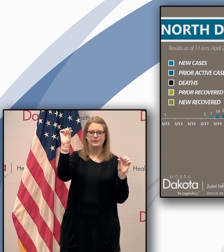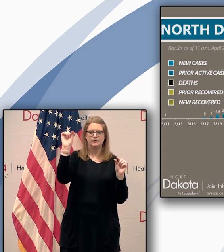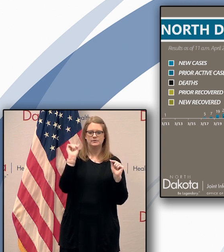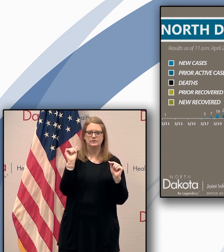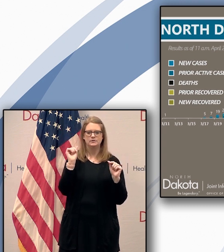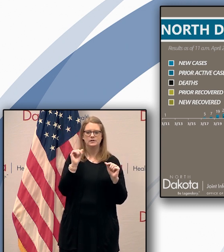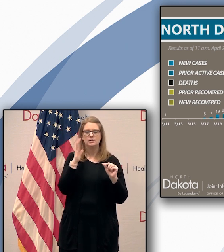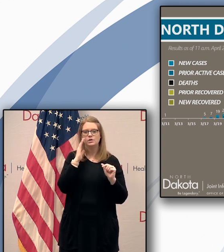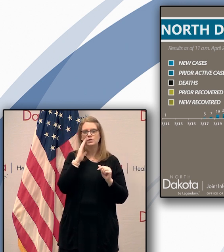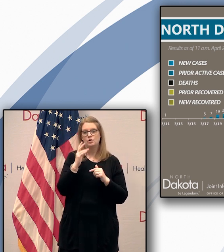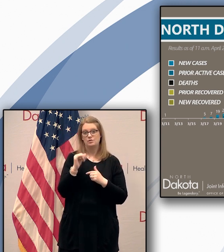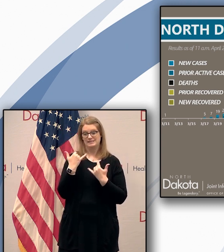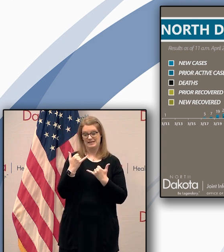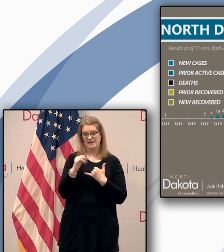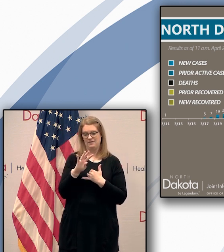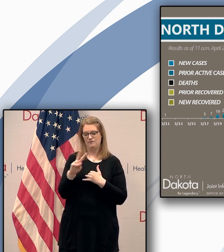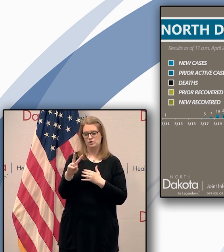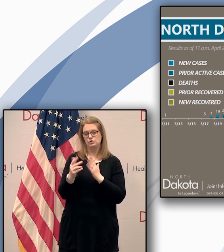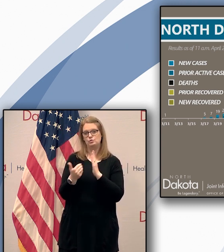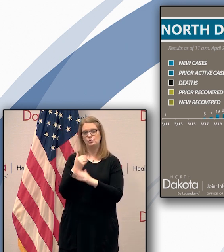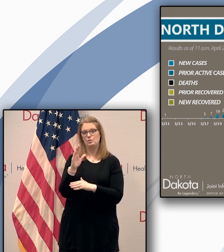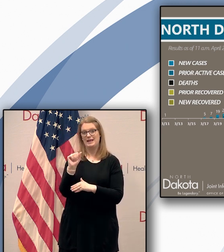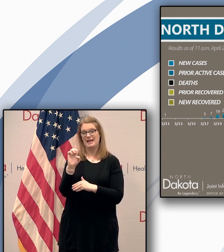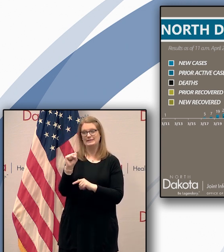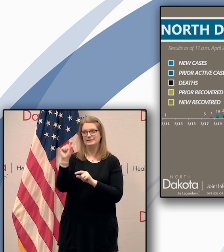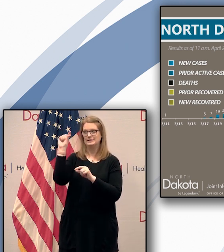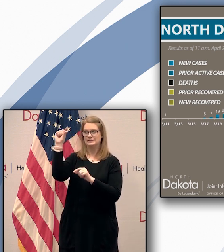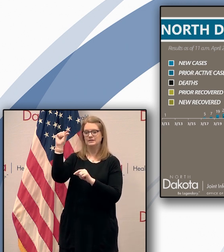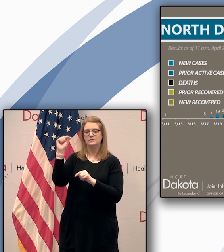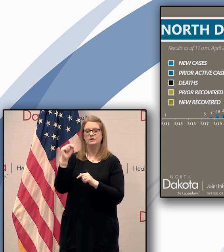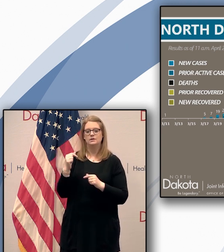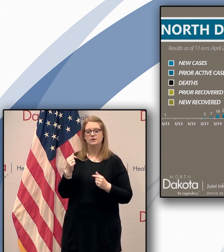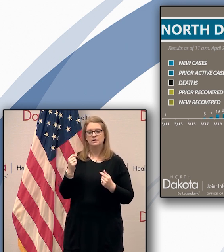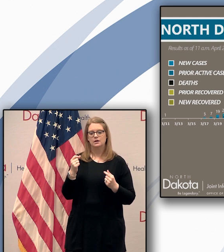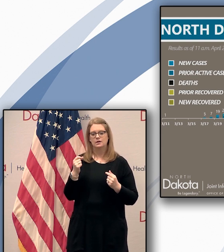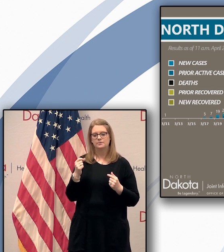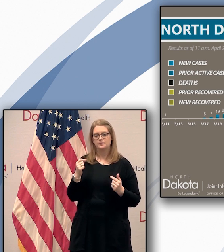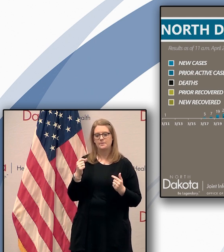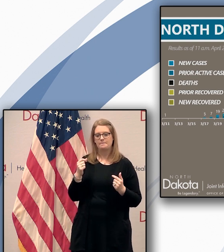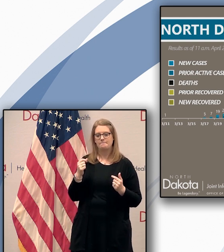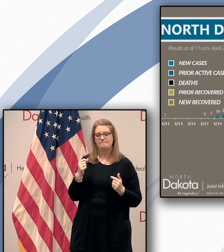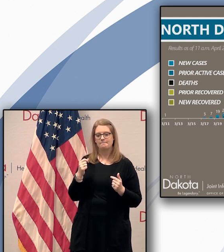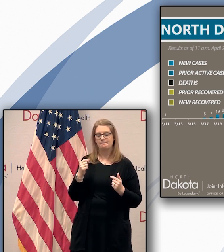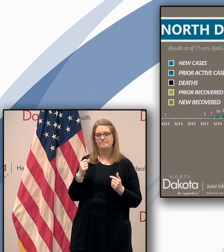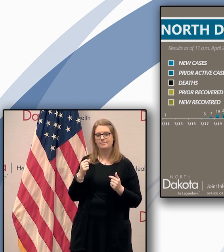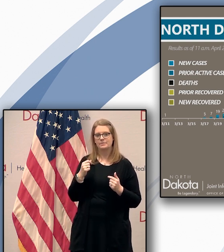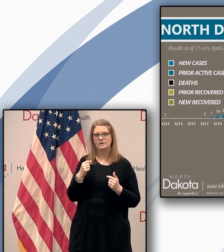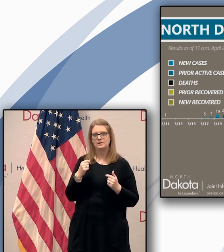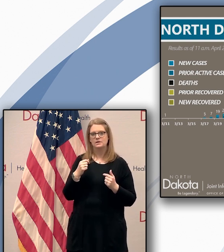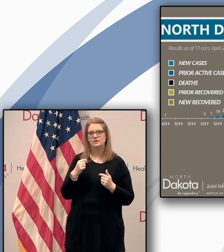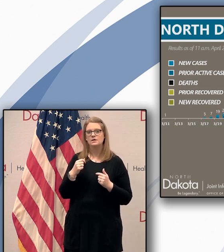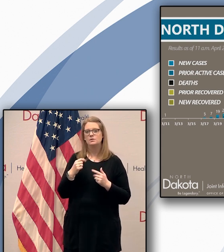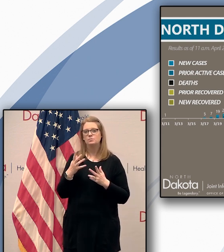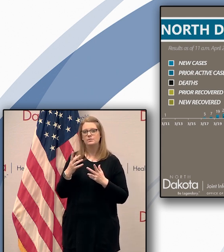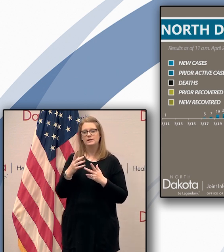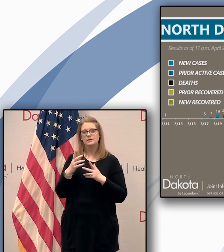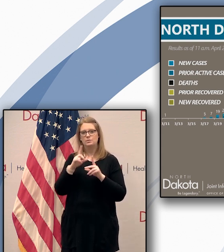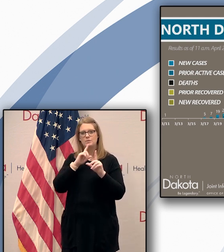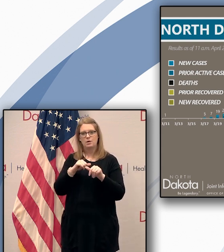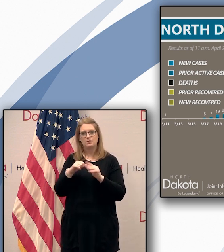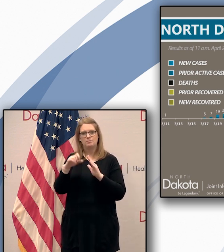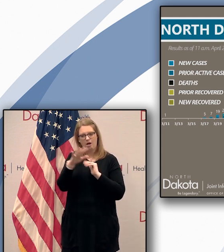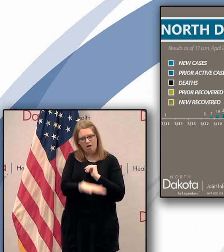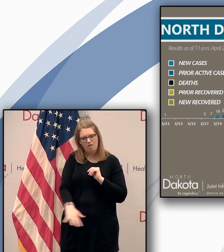those 42 new cases today but again as we we reporting these on a statewide basis 36